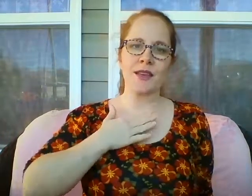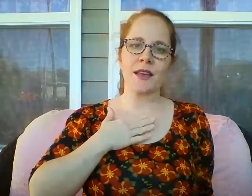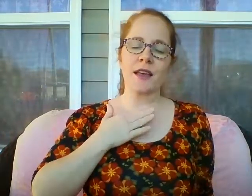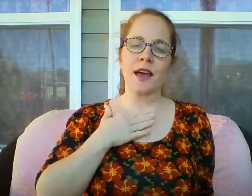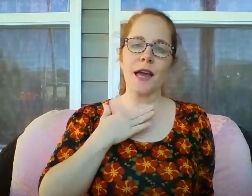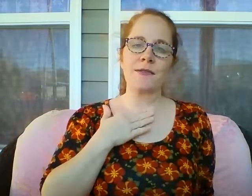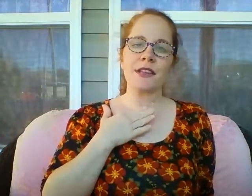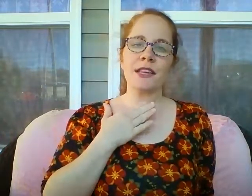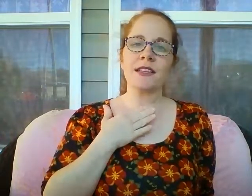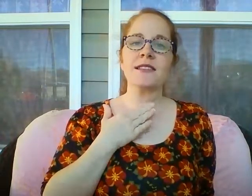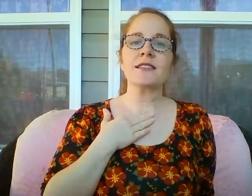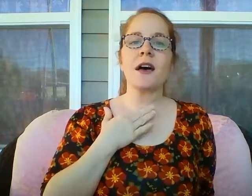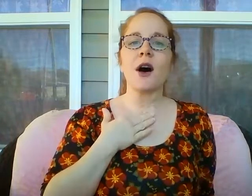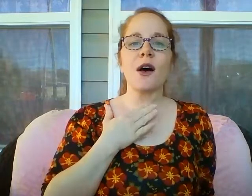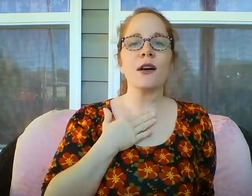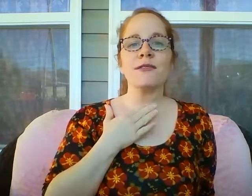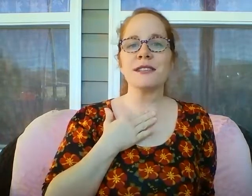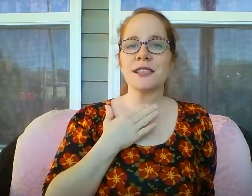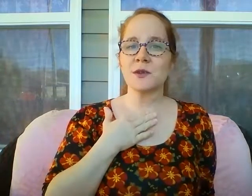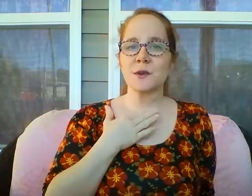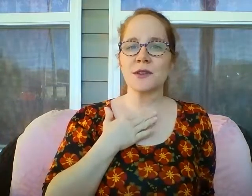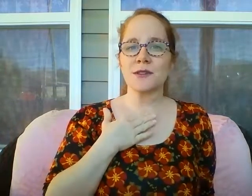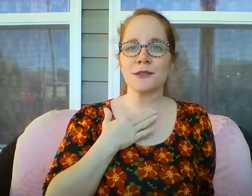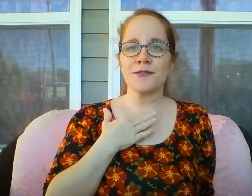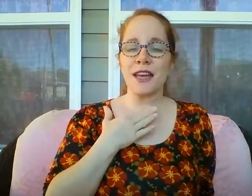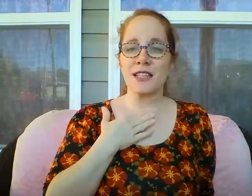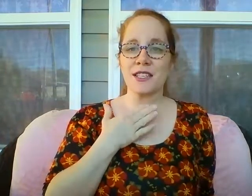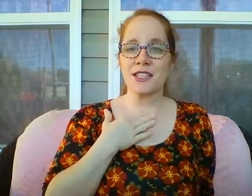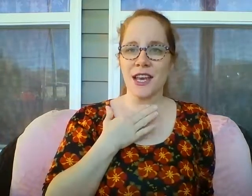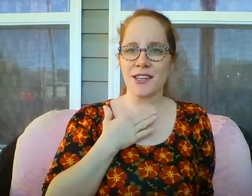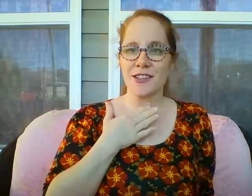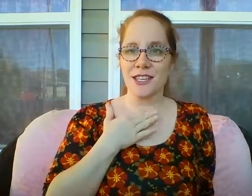I release all residual revenge energy.